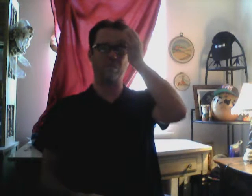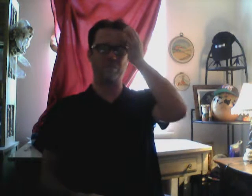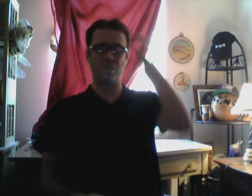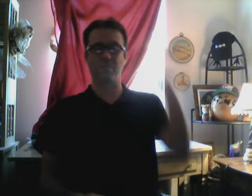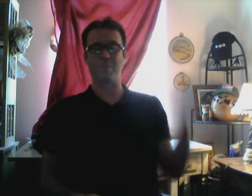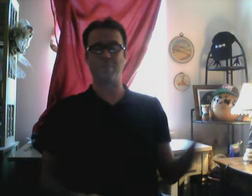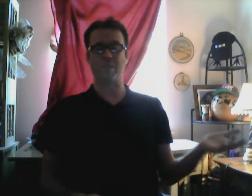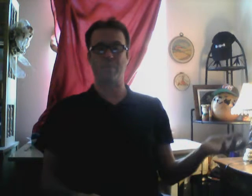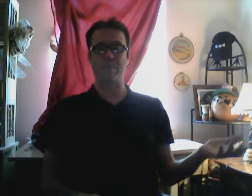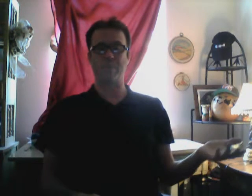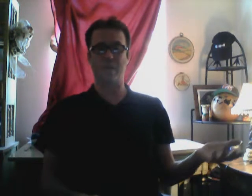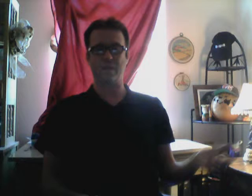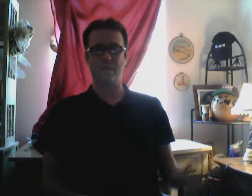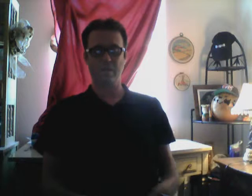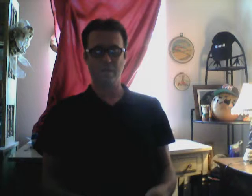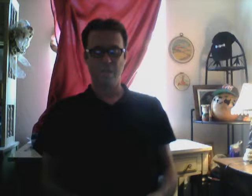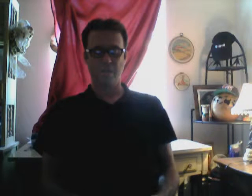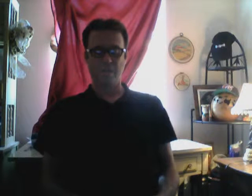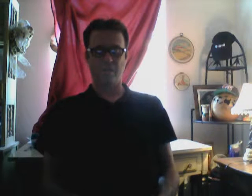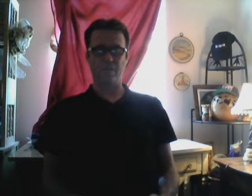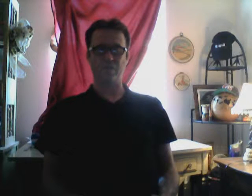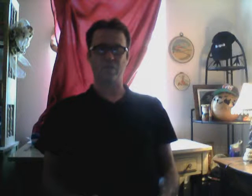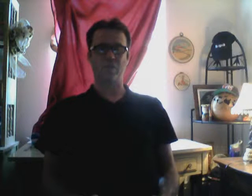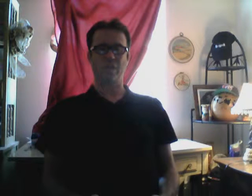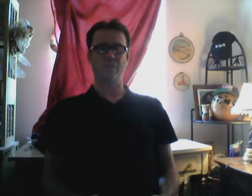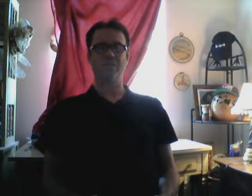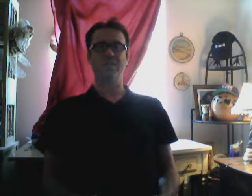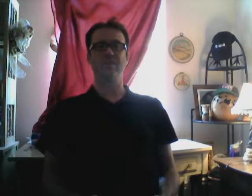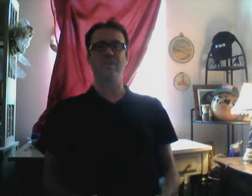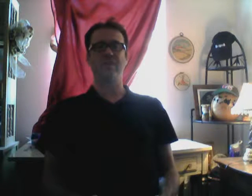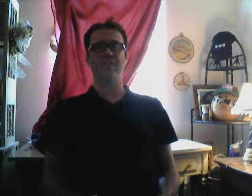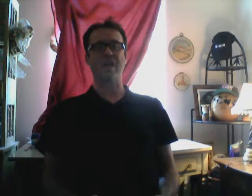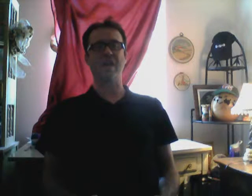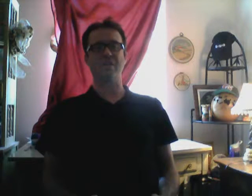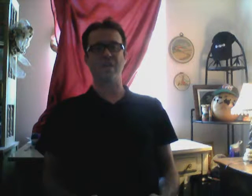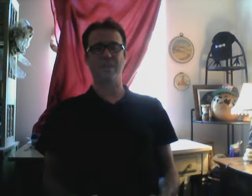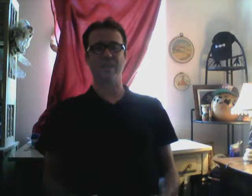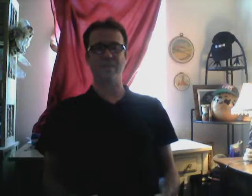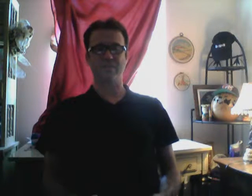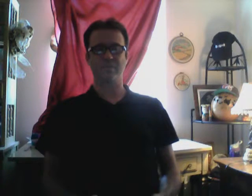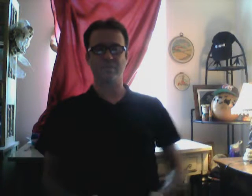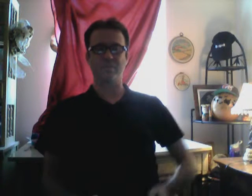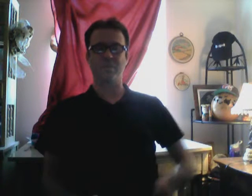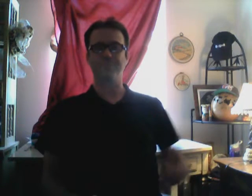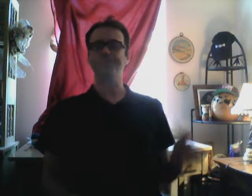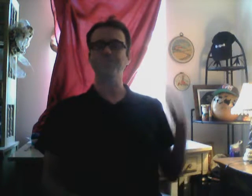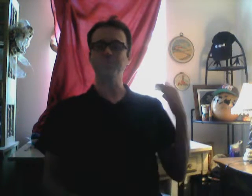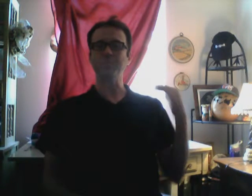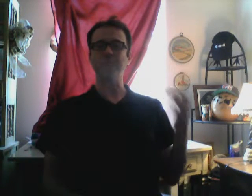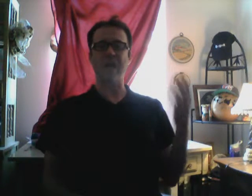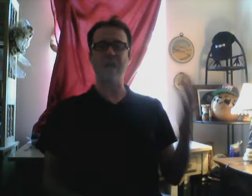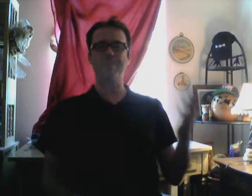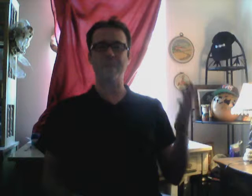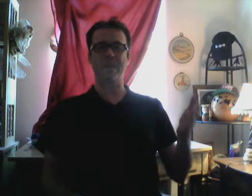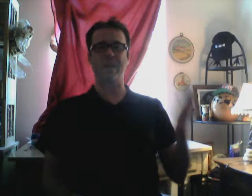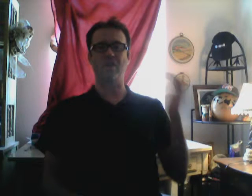NGN. To bury my body. You know. To try to steal that. To hijack that. So. I pay out.